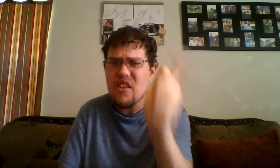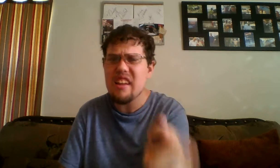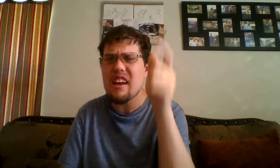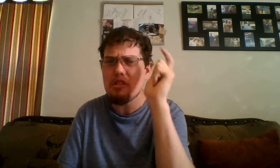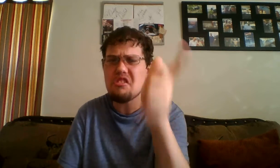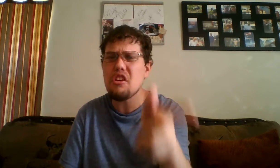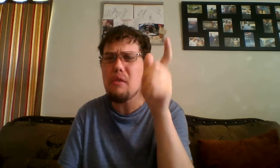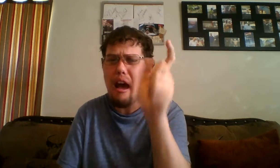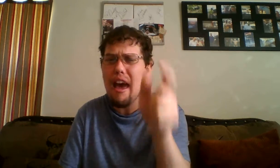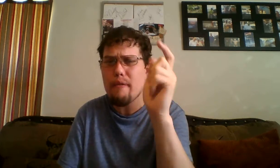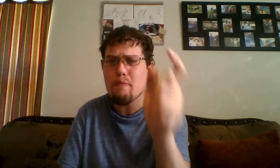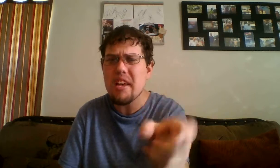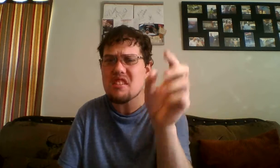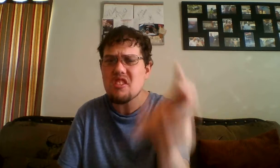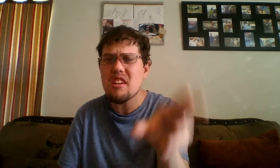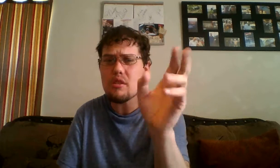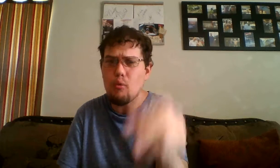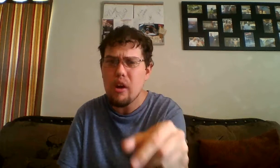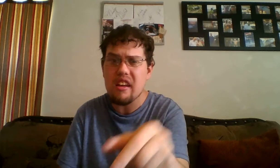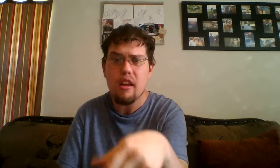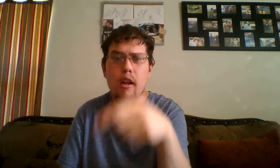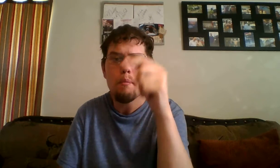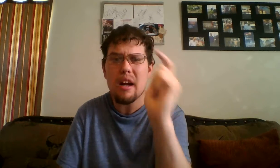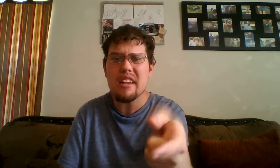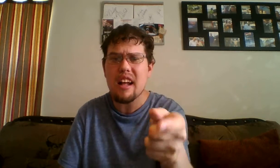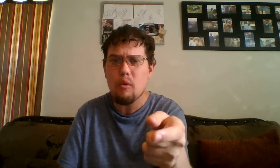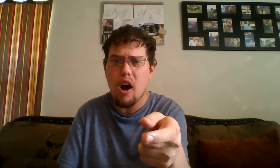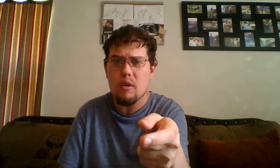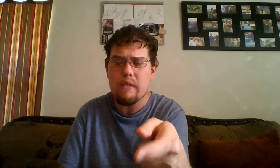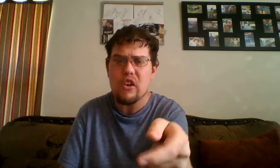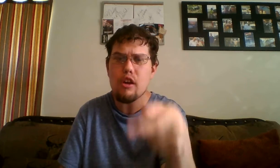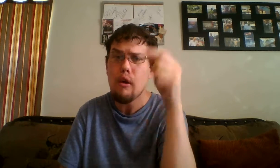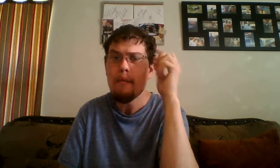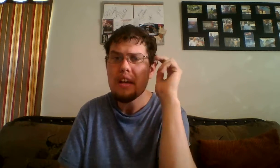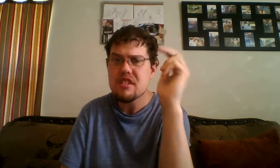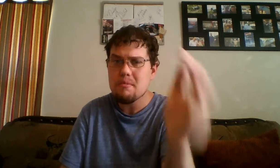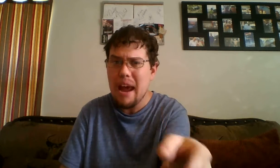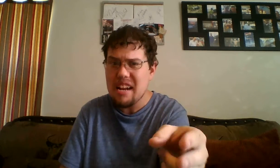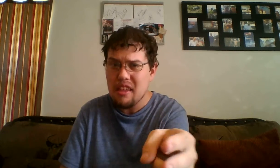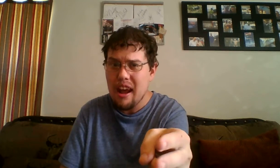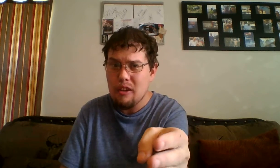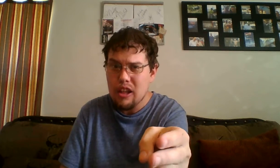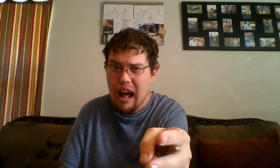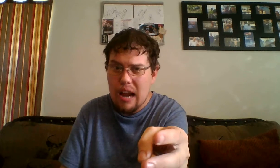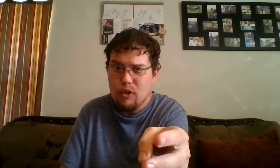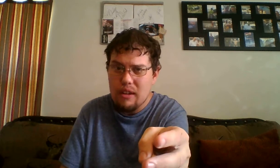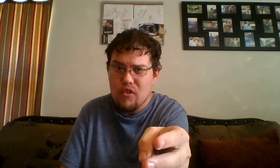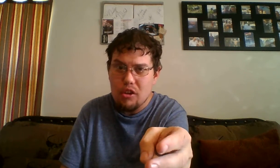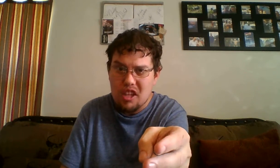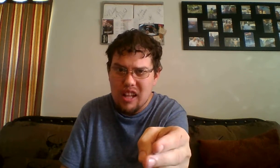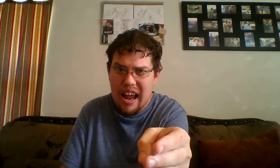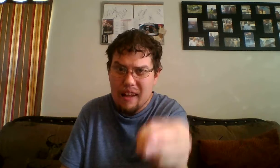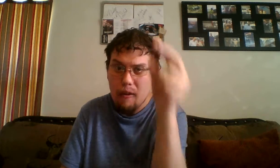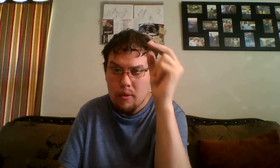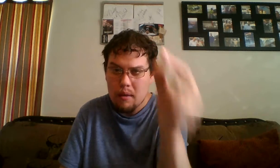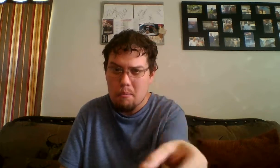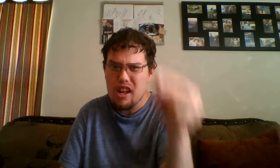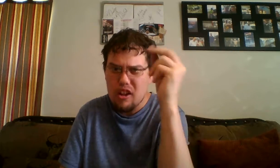videos you have missed this week. Monday Night Raw Review. Smackdown Live Review tonight. Immediately